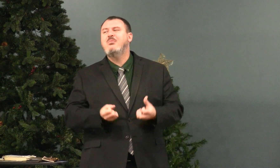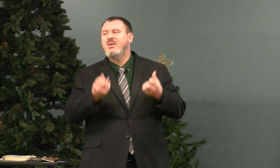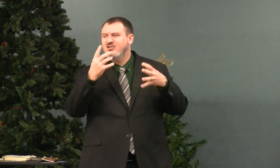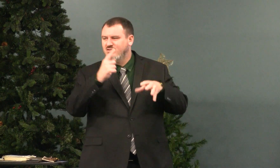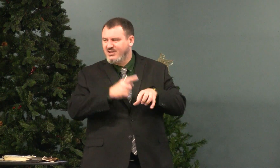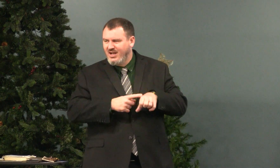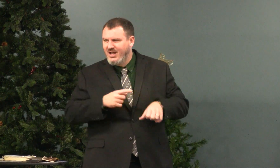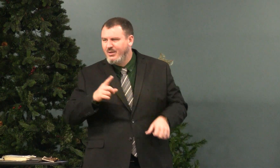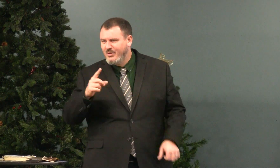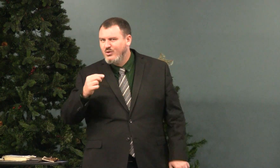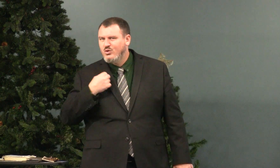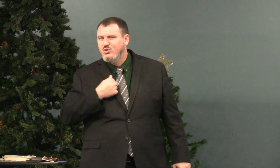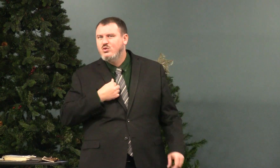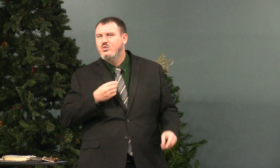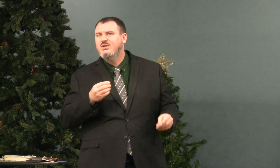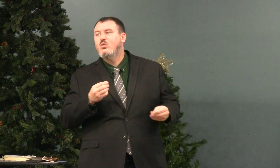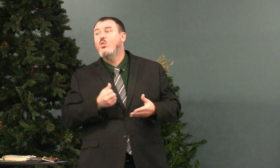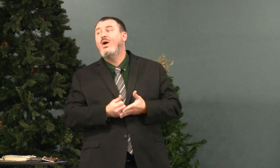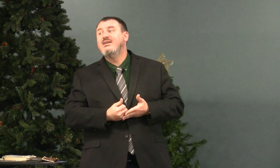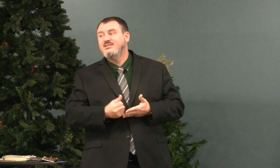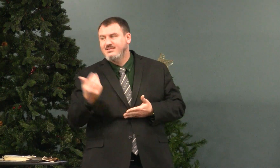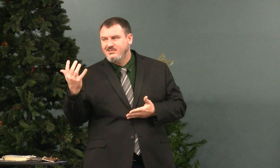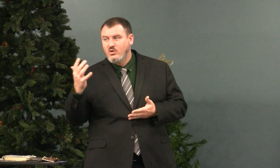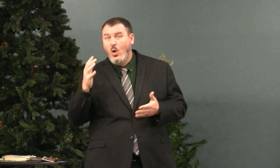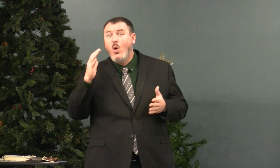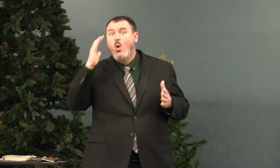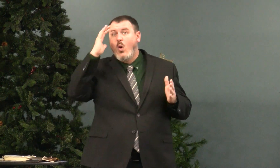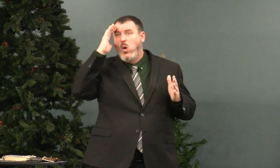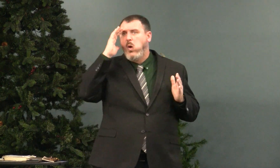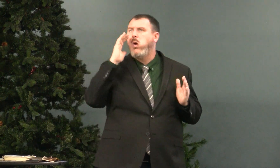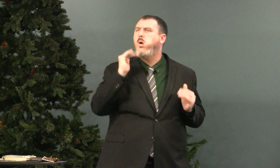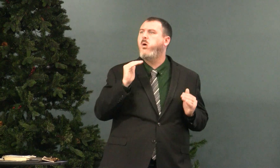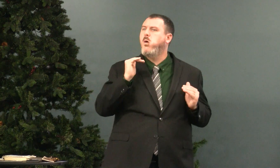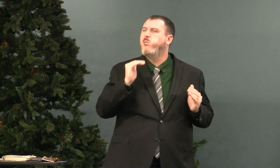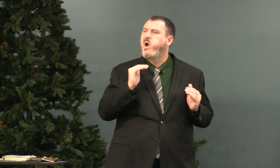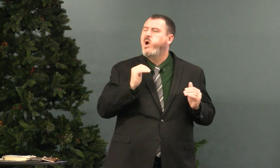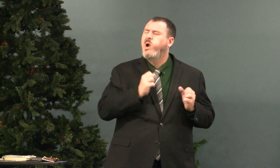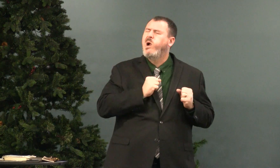How much time do we waste hoping